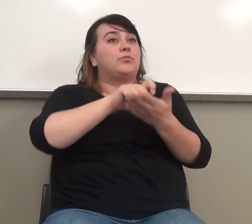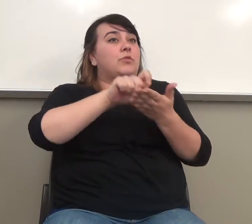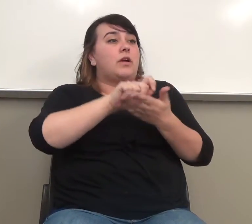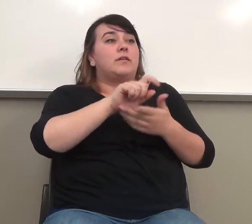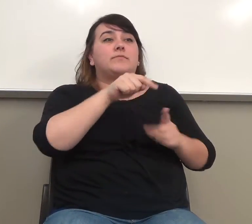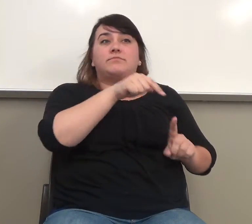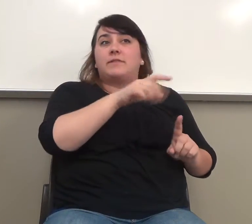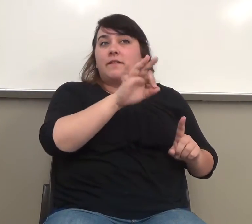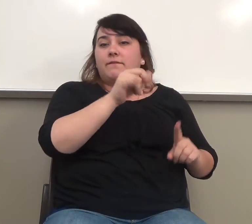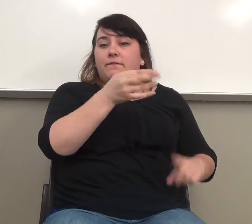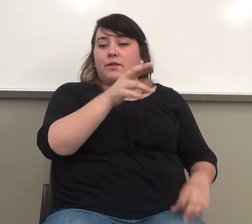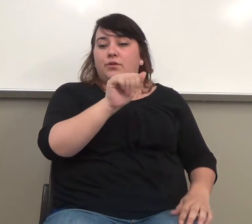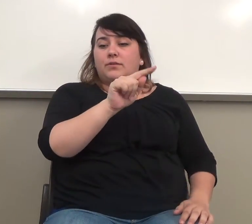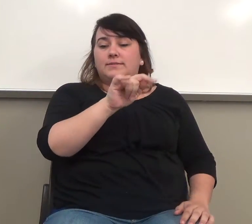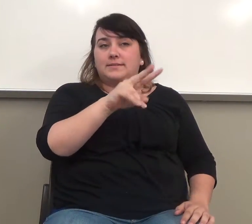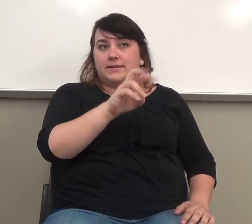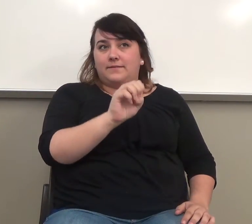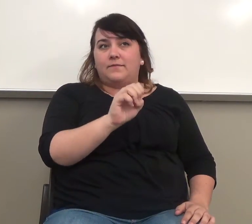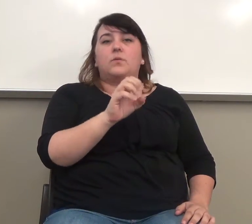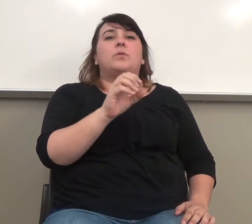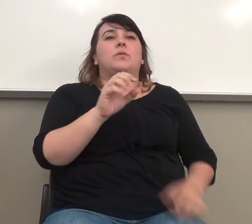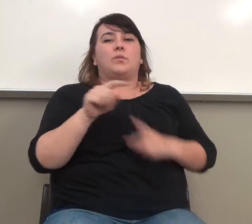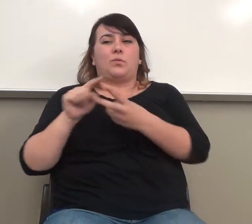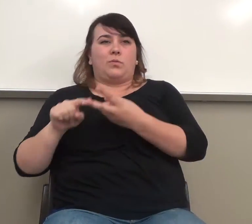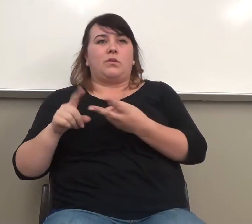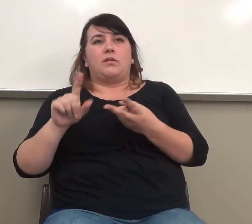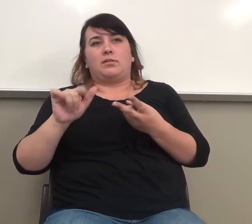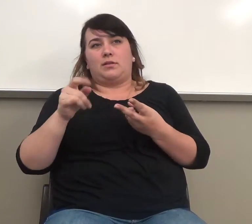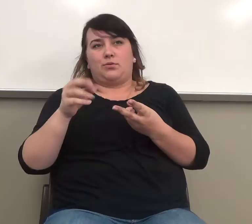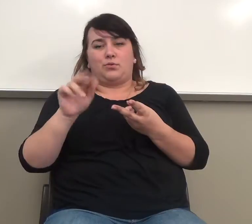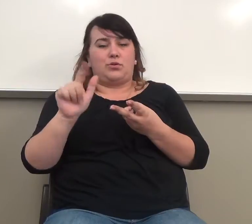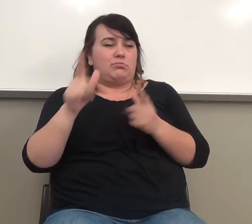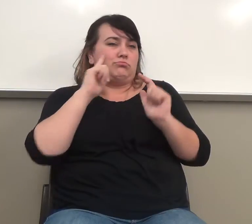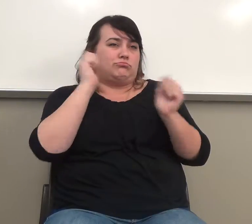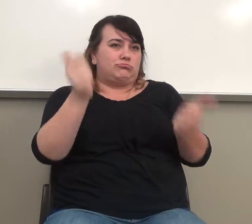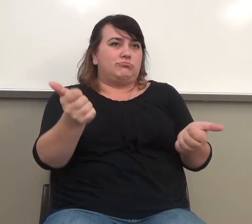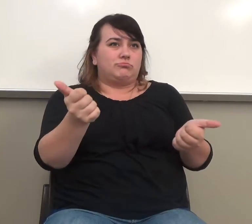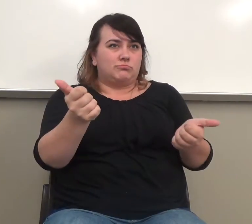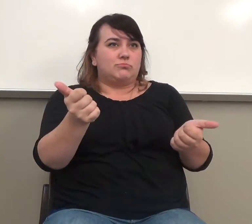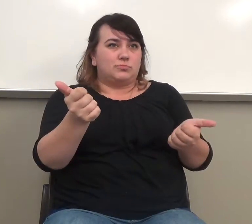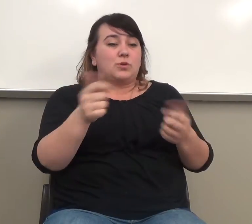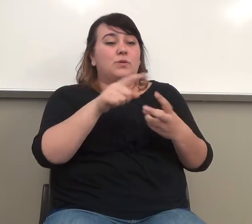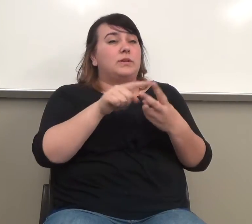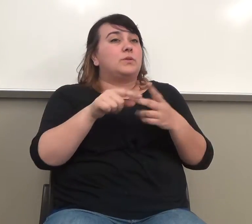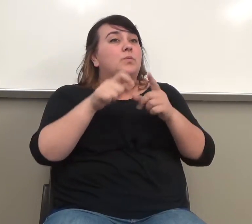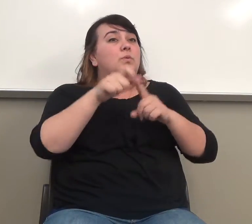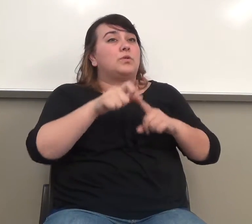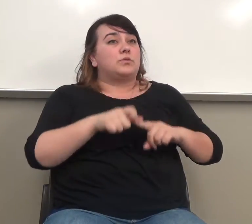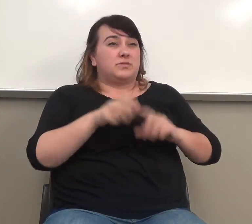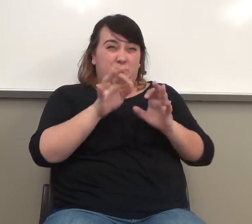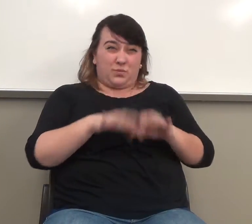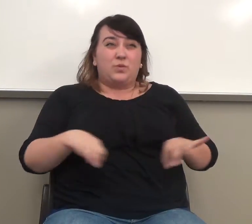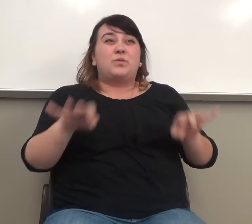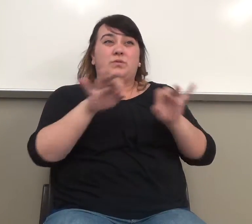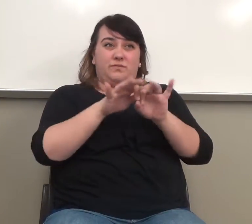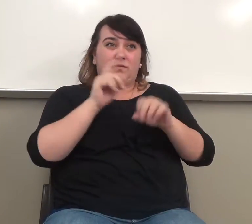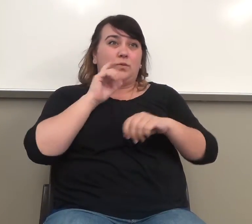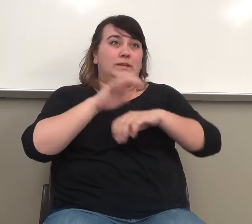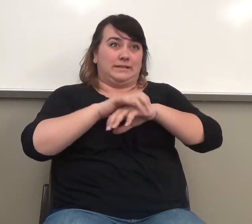or a figurative paper. Does that make sense? So these are two very important words in English. keep hearing these throughout